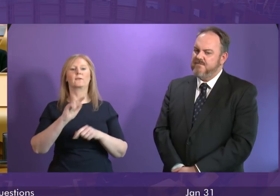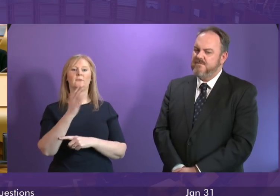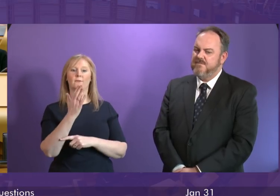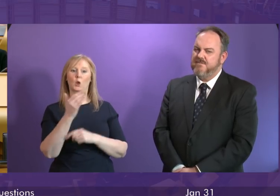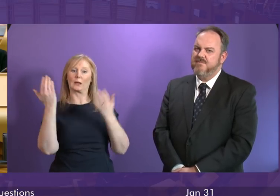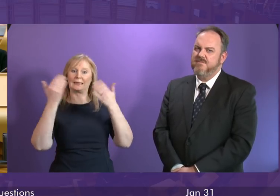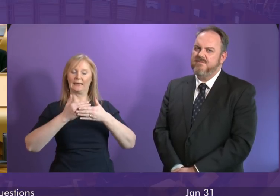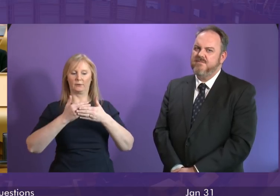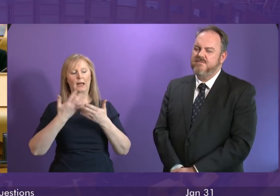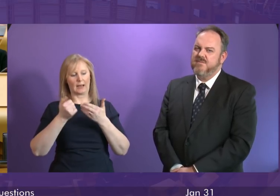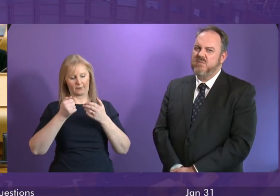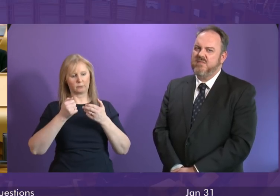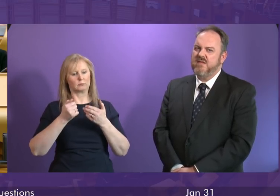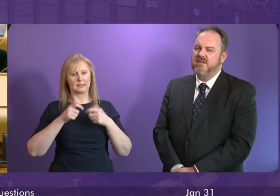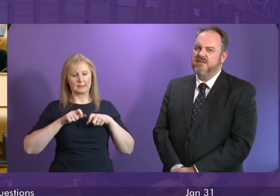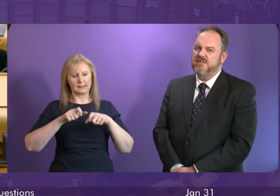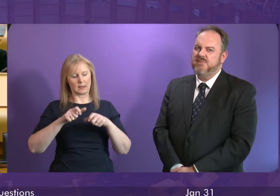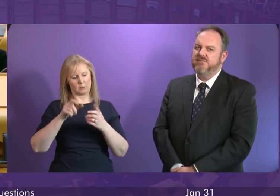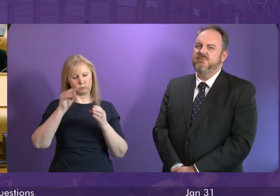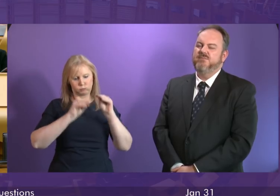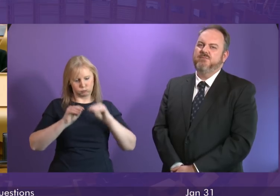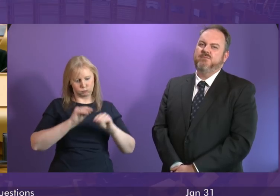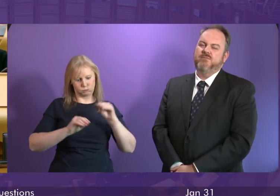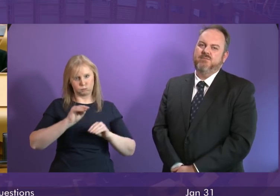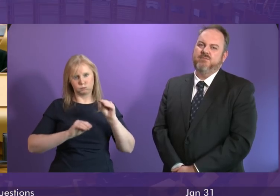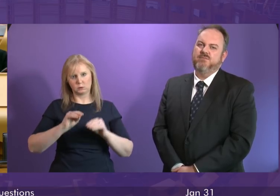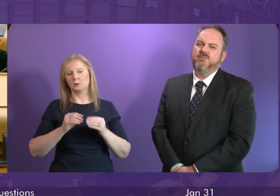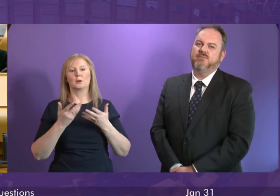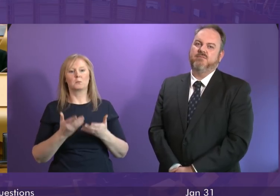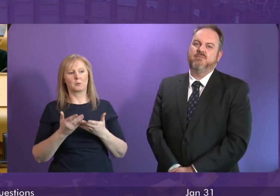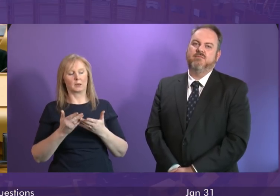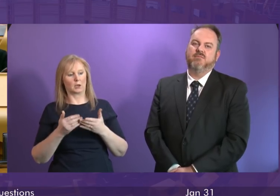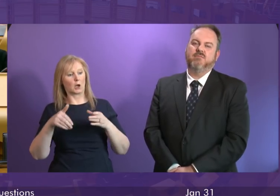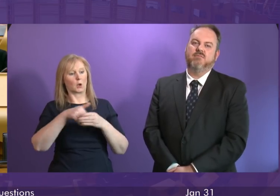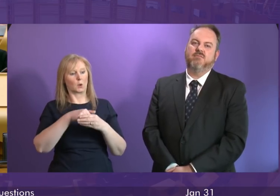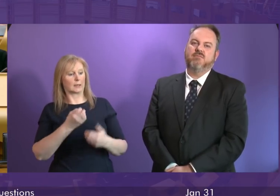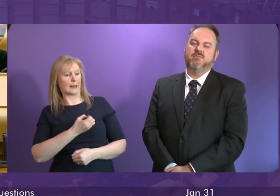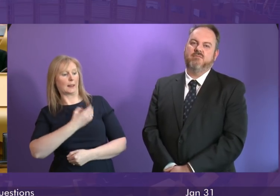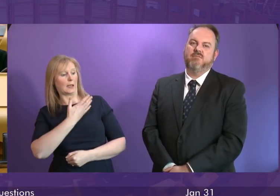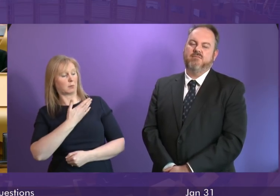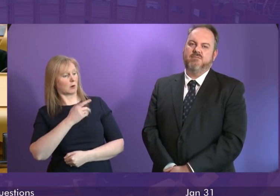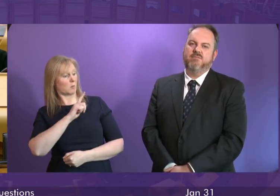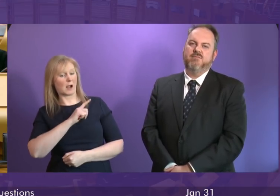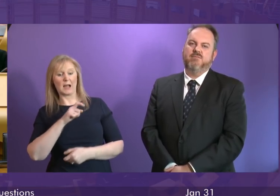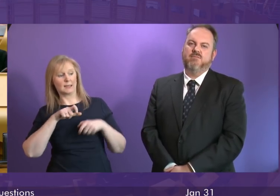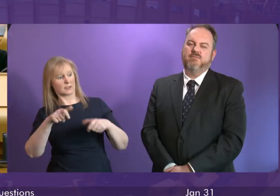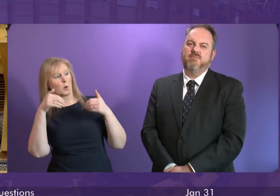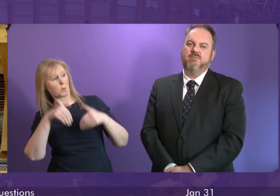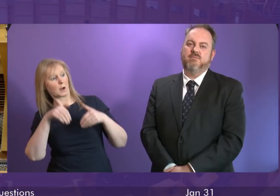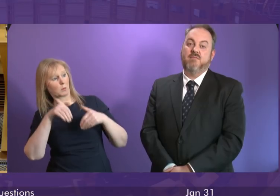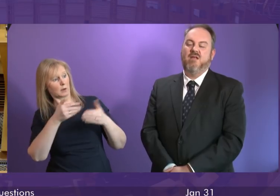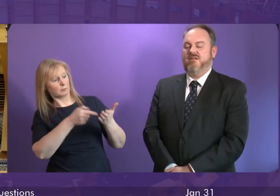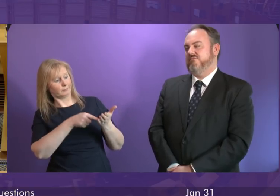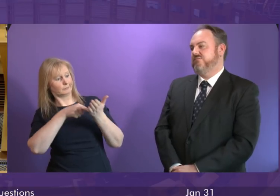Work on that continues. I should say work on that doesn't continue with the Labour Party because we are still waiting for Labour to bring forward any